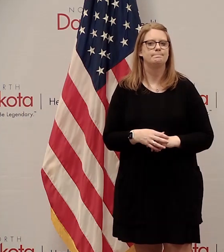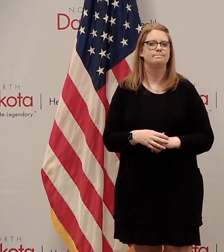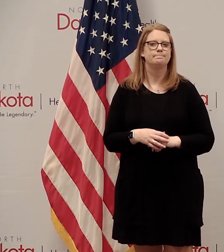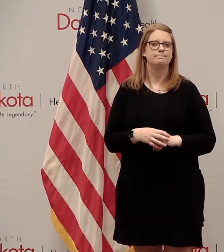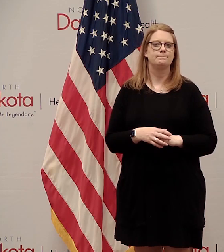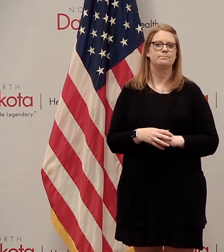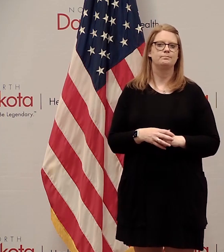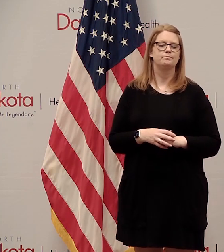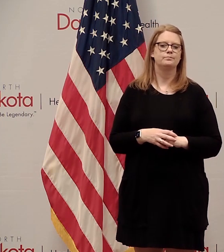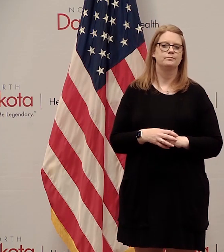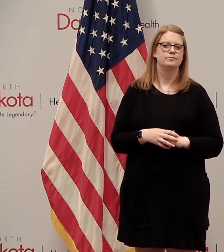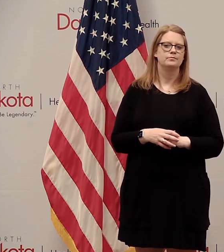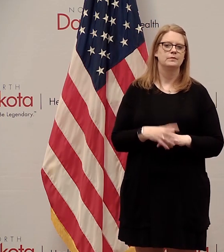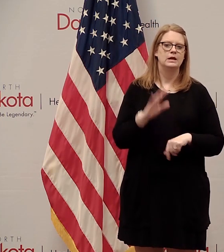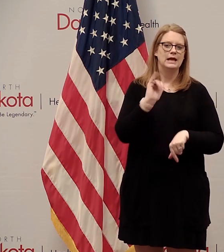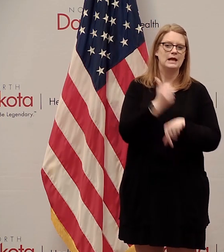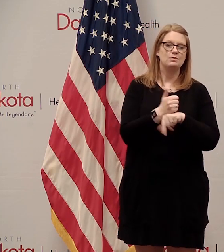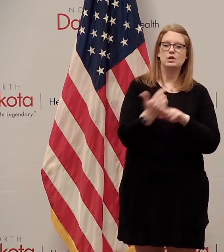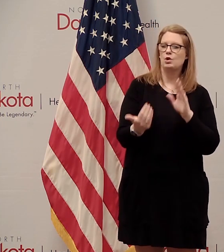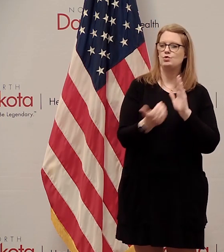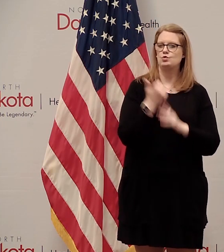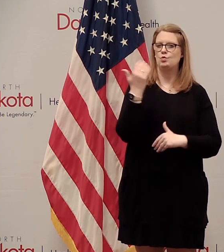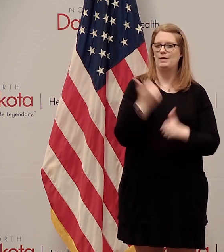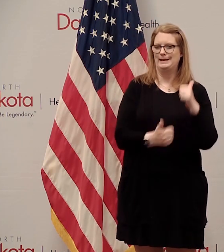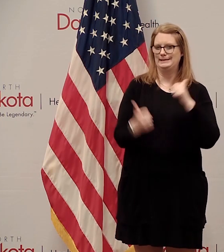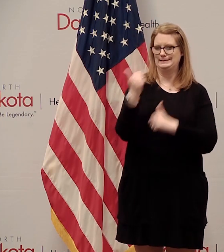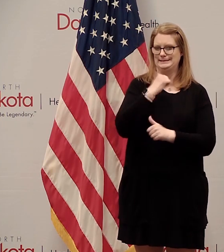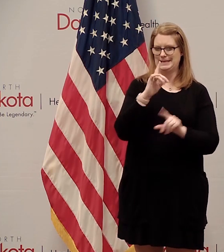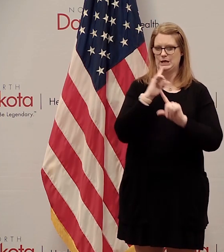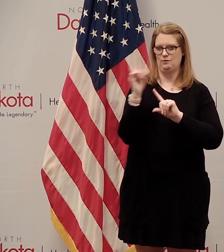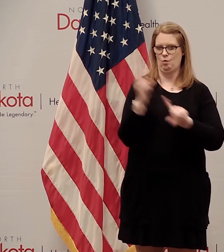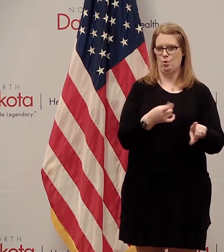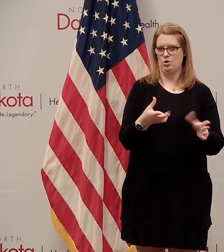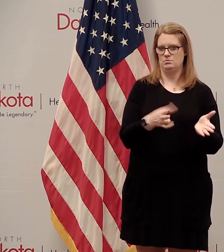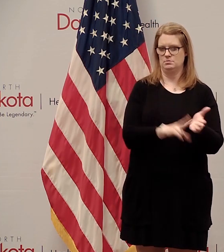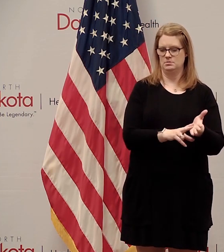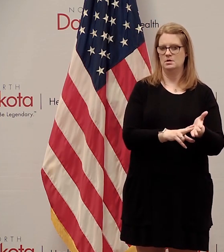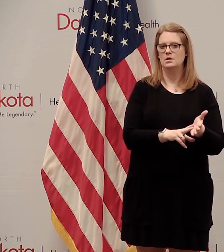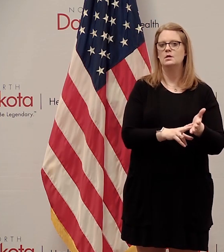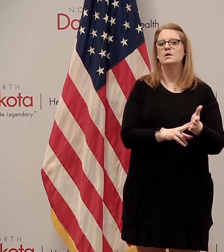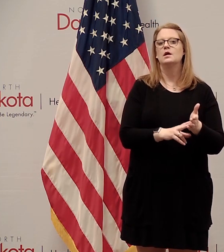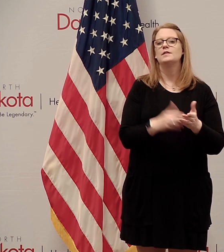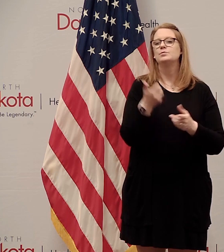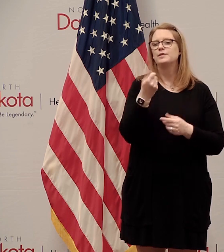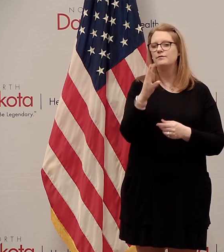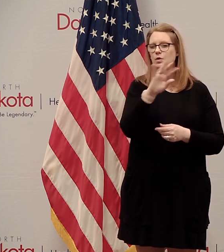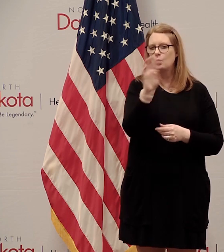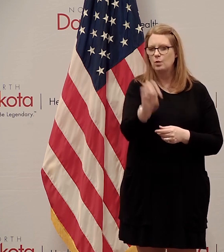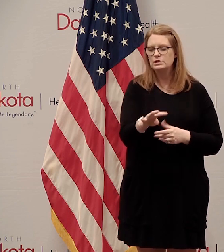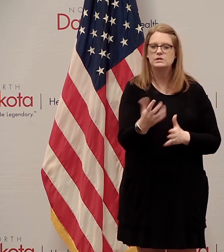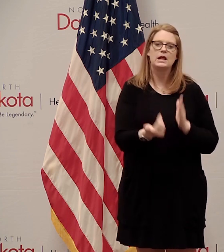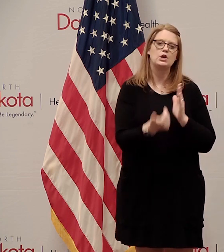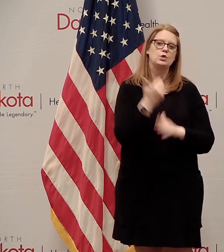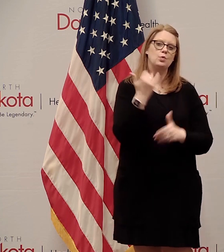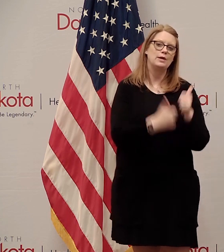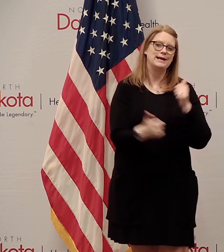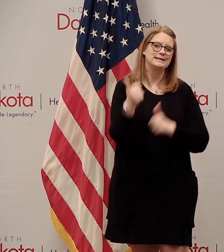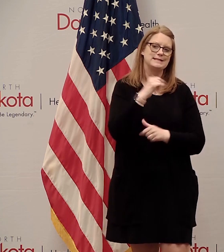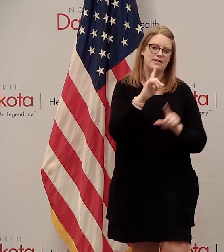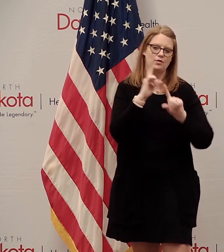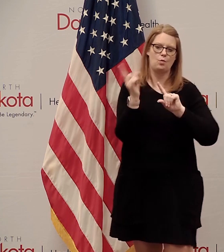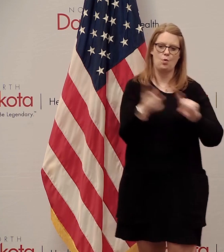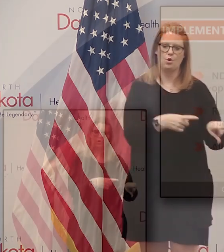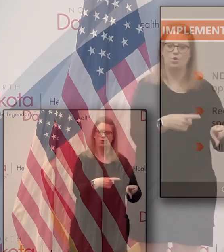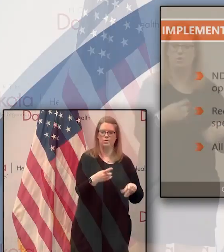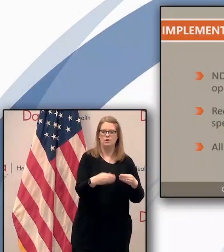implementing the new standards in a new executive order there were some questions about this yesterday and on that new executive order which we're pulling up